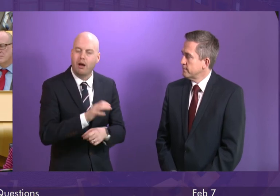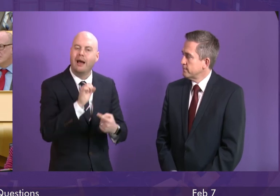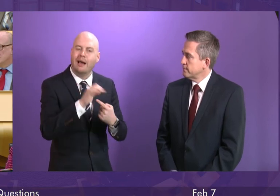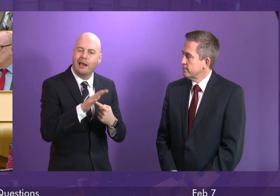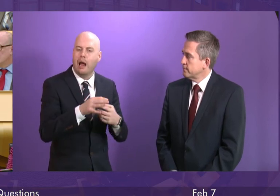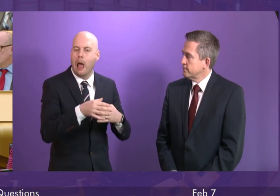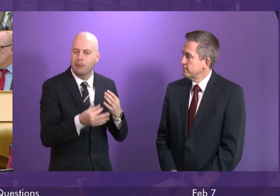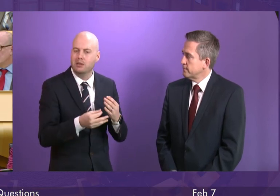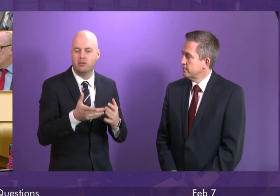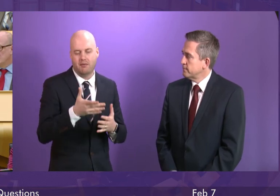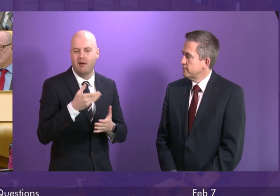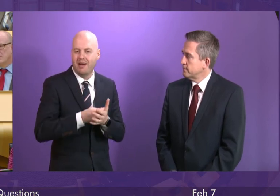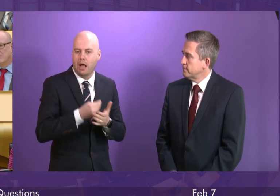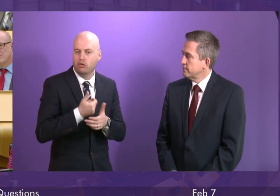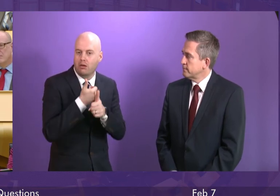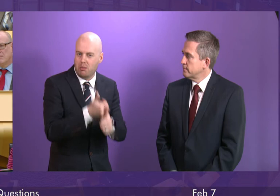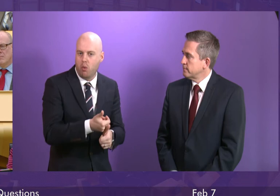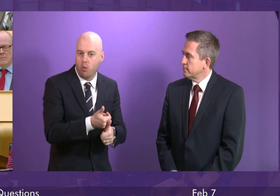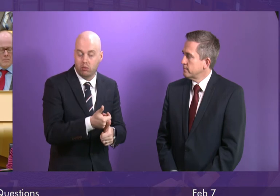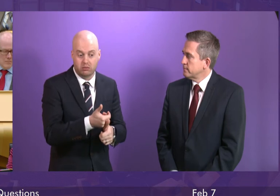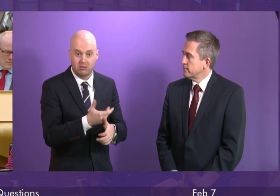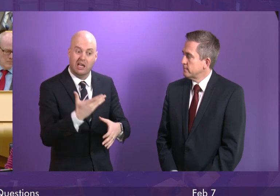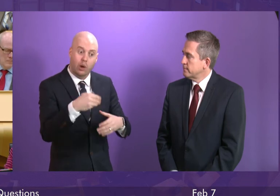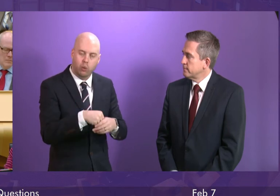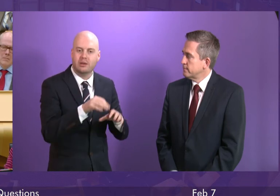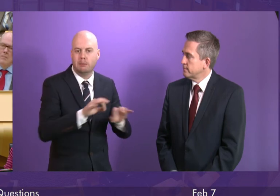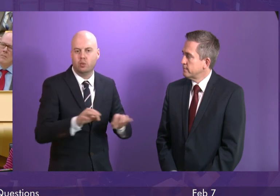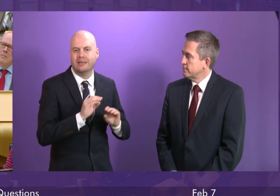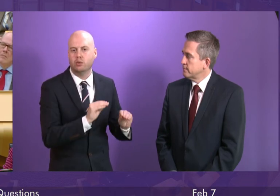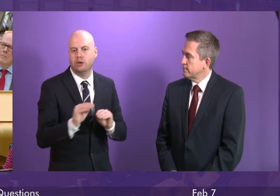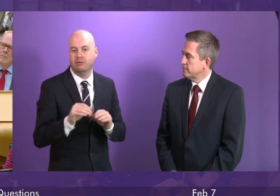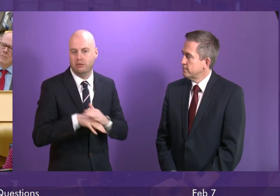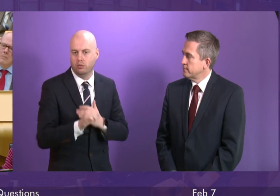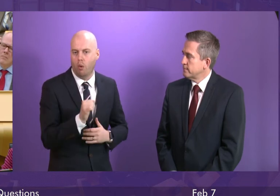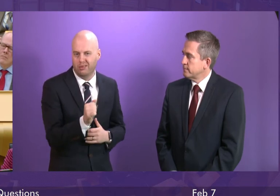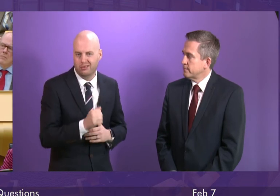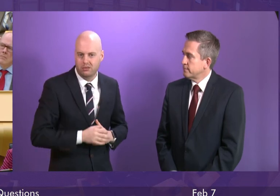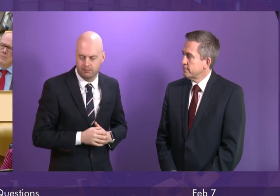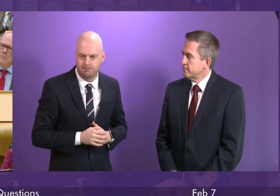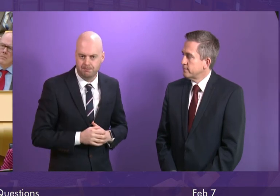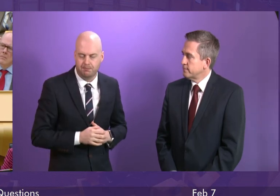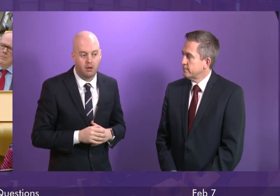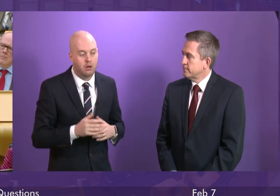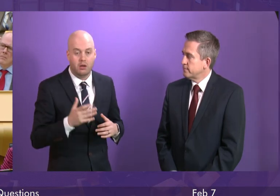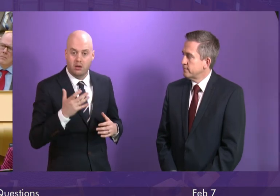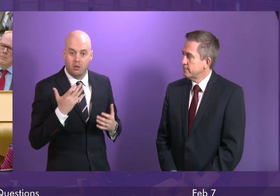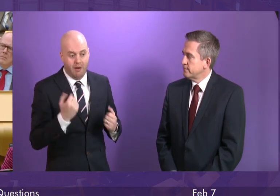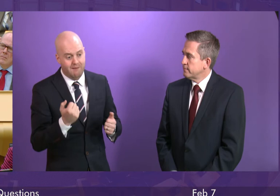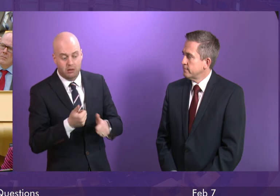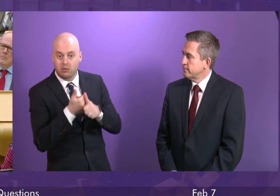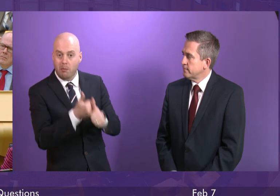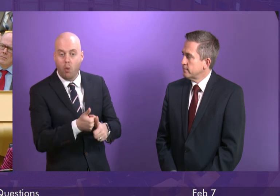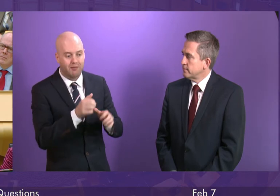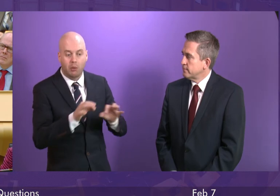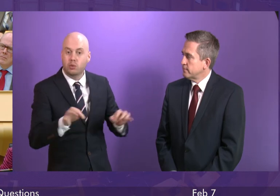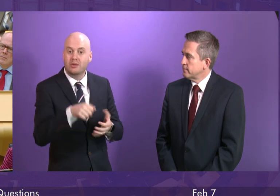support we make available for music tuition and appreciation within Scotland, with support for the music budgets that relate